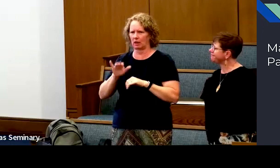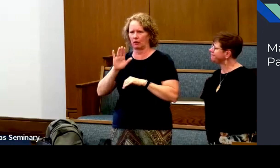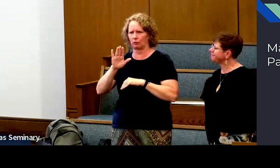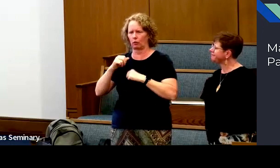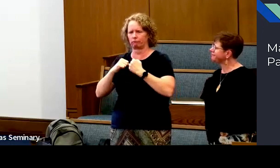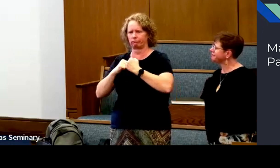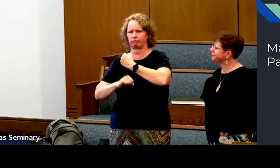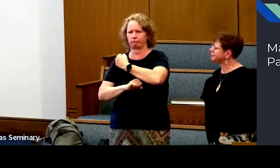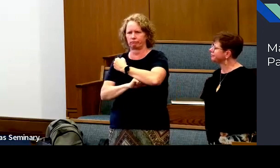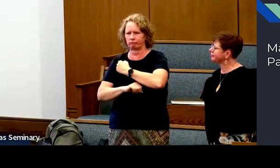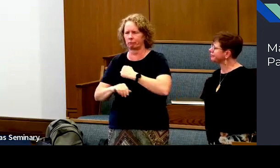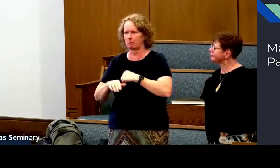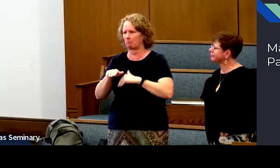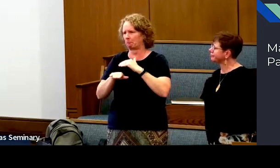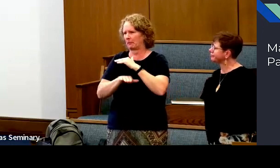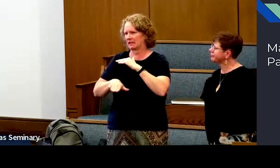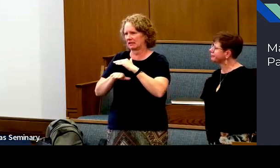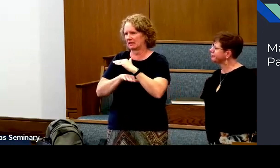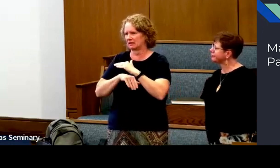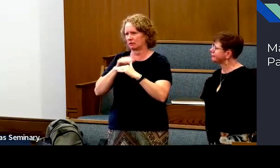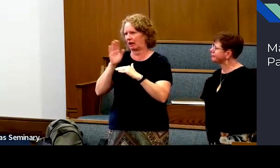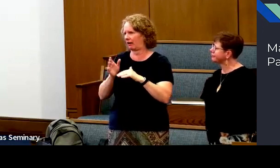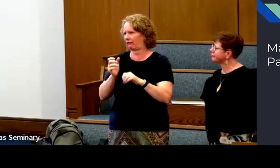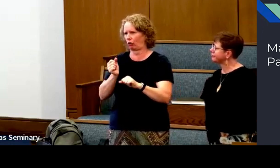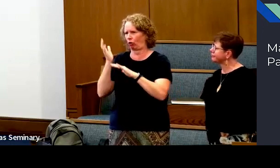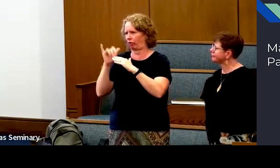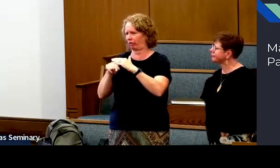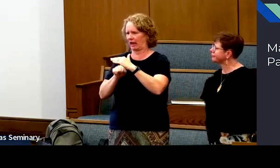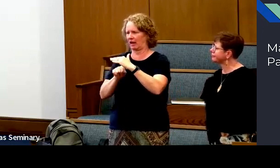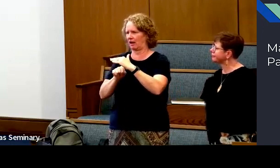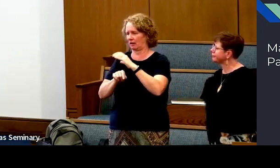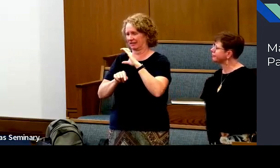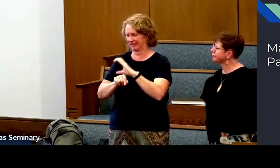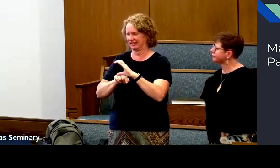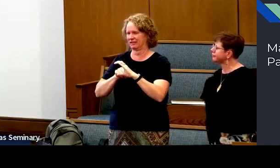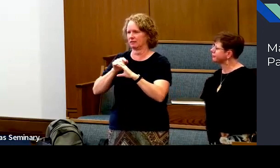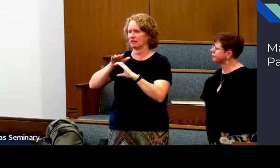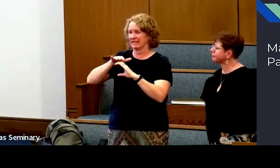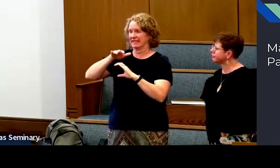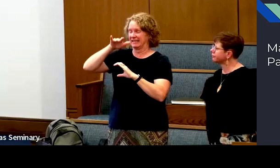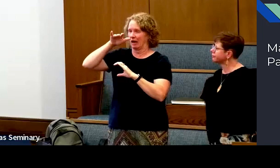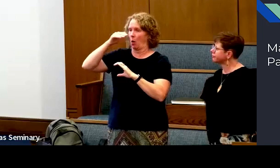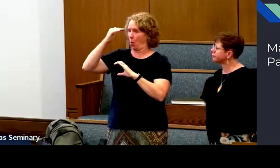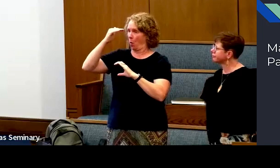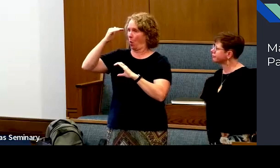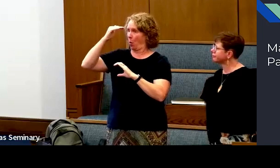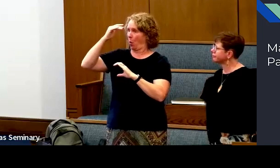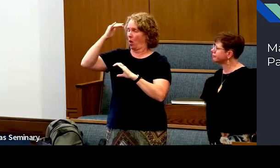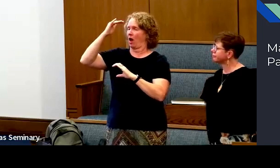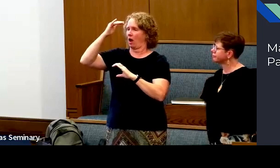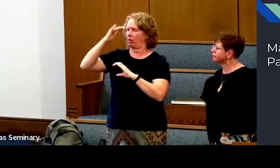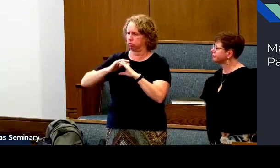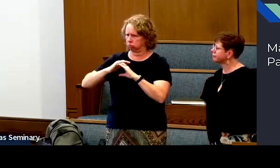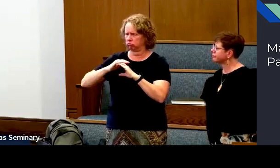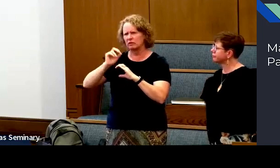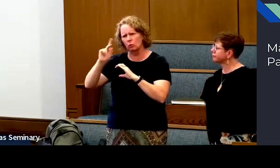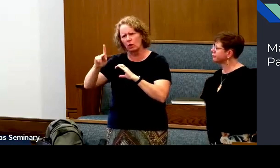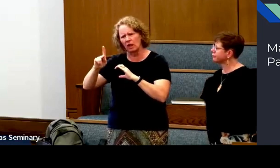Take some steps back. Remember your foundation. Remember the basics. Don't ever throw them out.